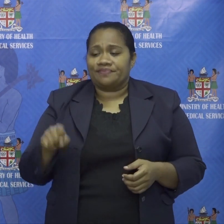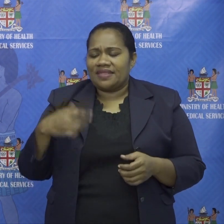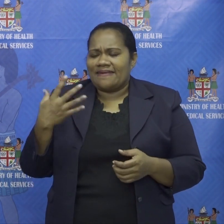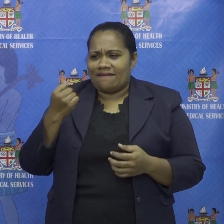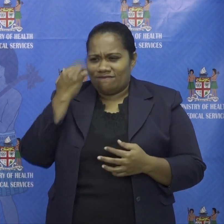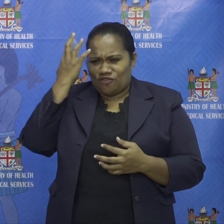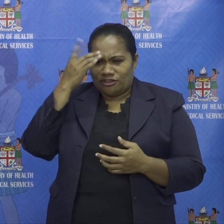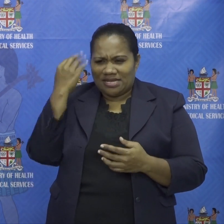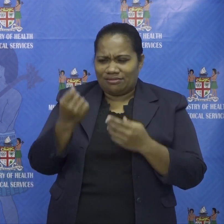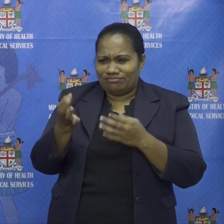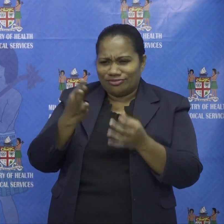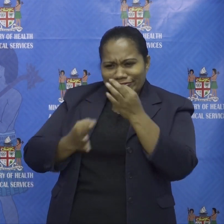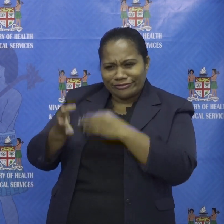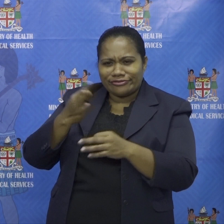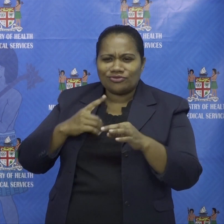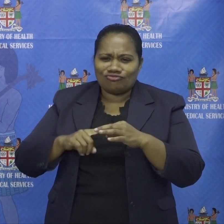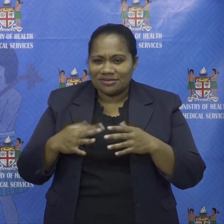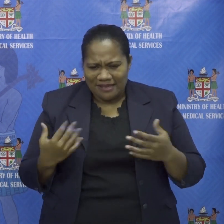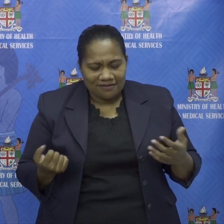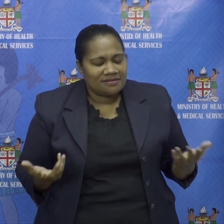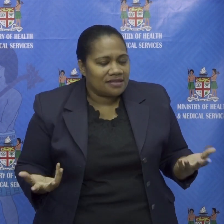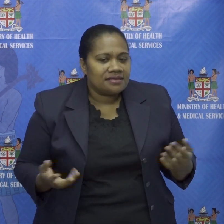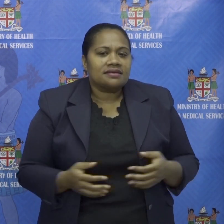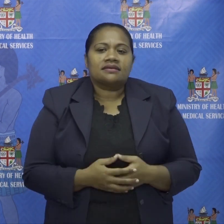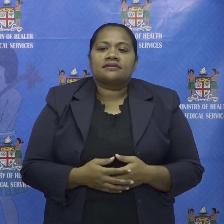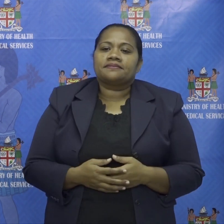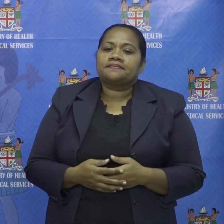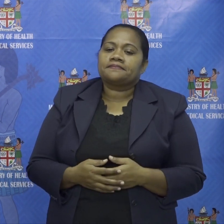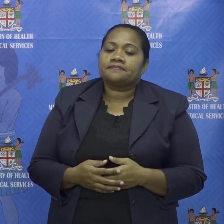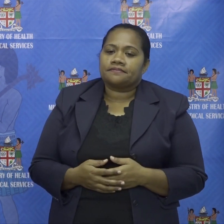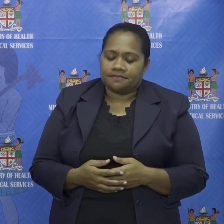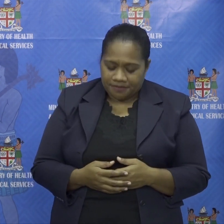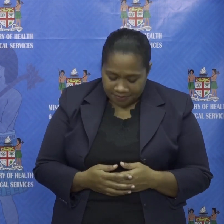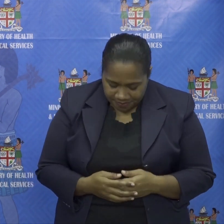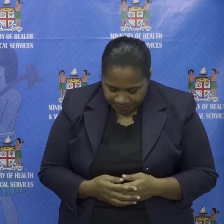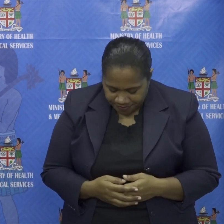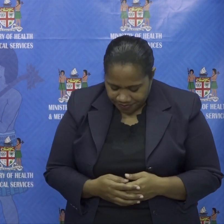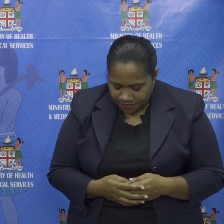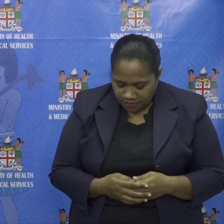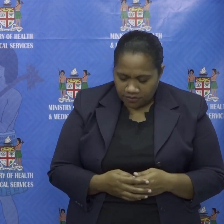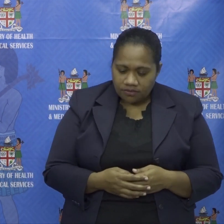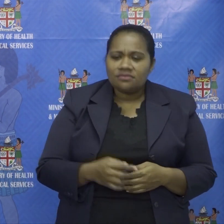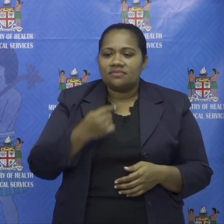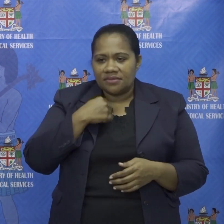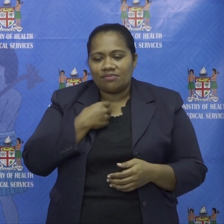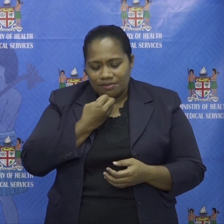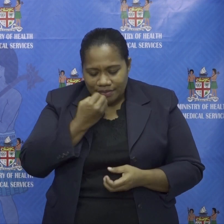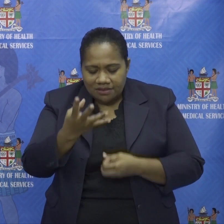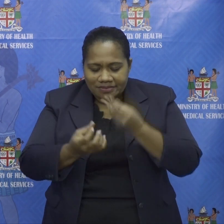there have been concerns raised i will tell you i keep on saying something that people tend to forget